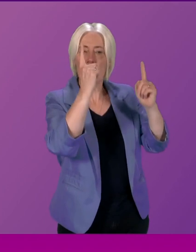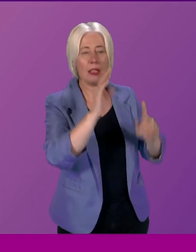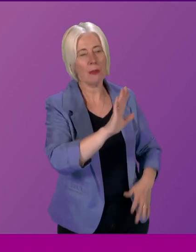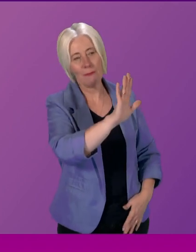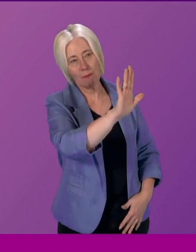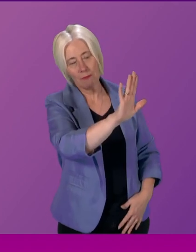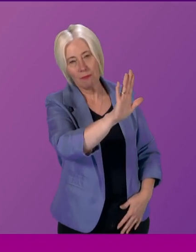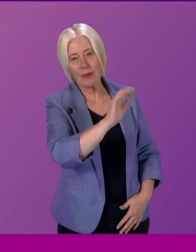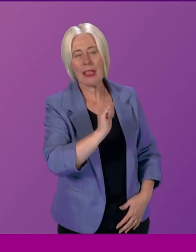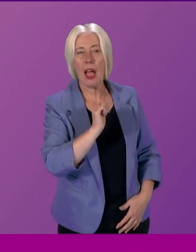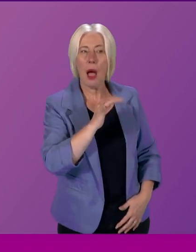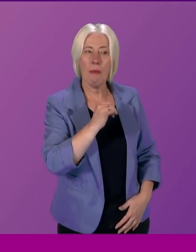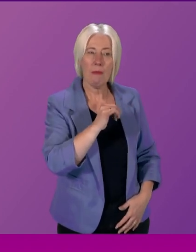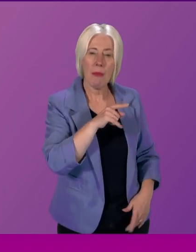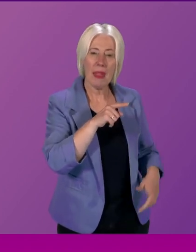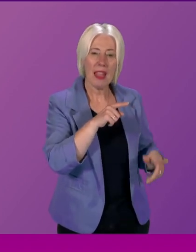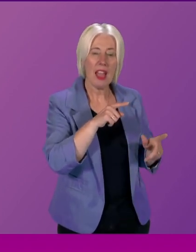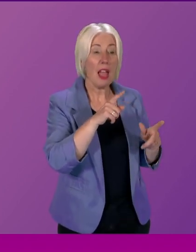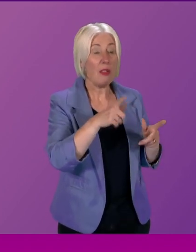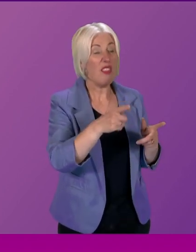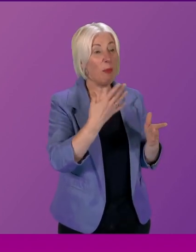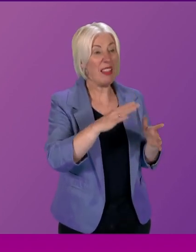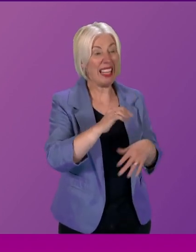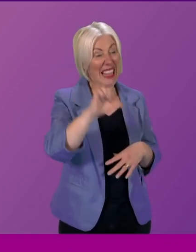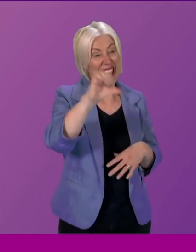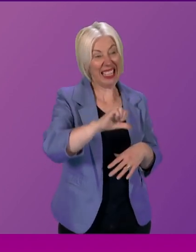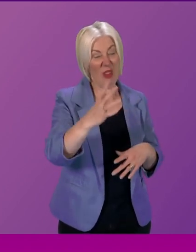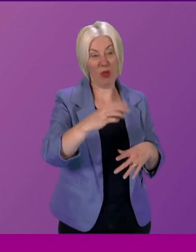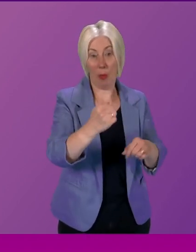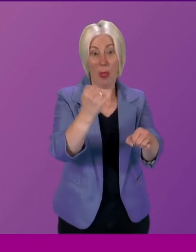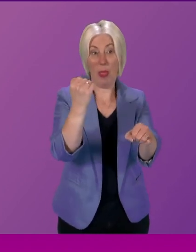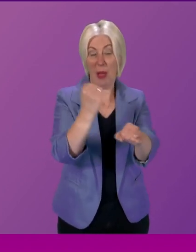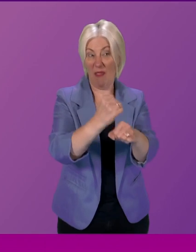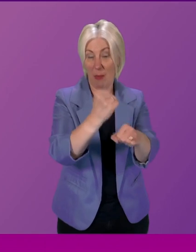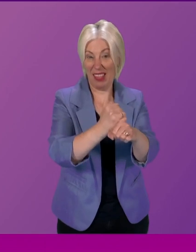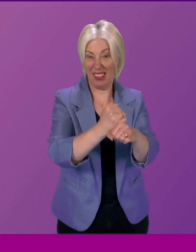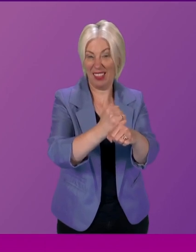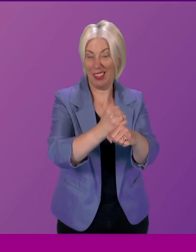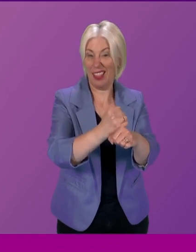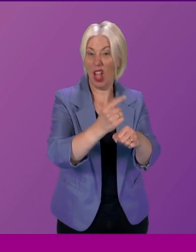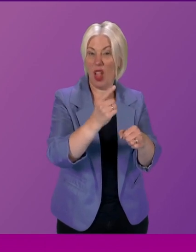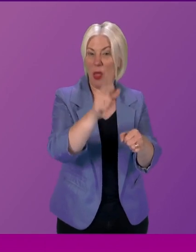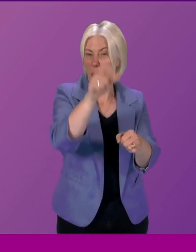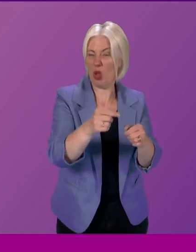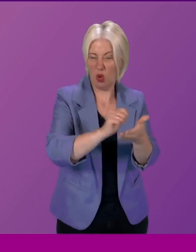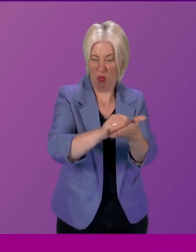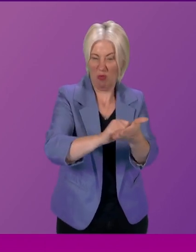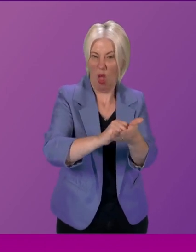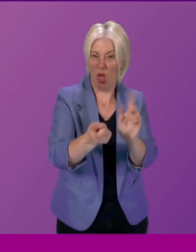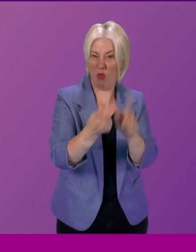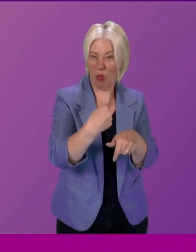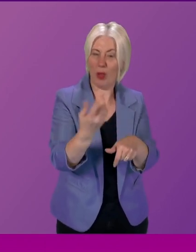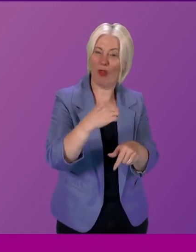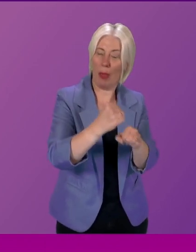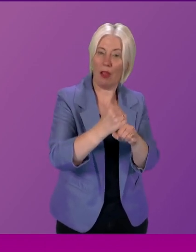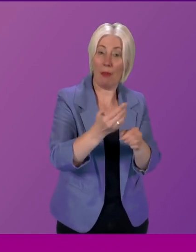perhaps the case that they've been a little let down by their civil servants in the comprehensive nature of the response they've given, and that they might like to add to the